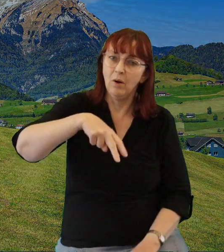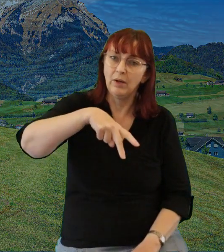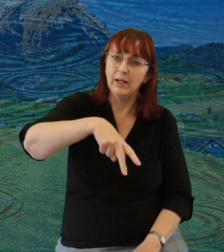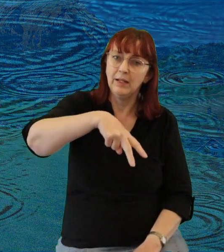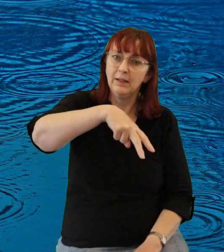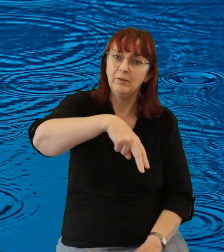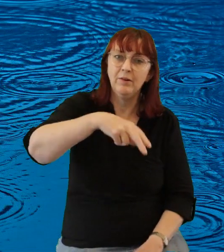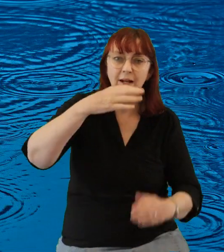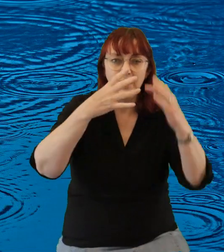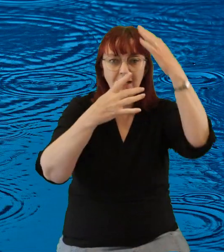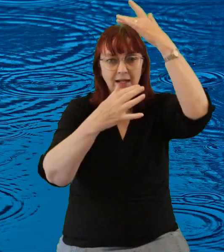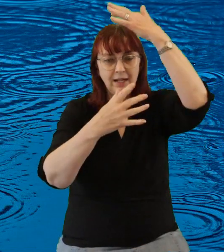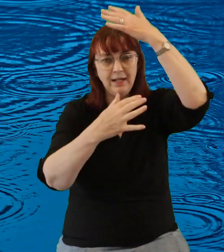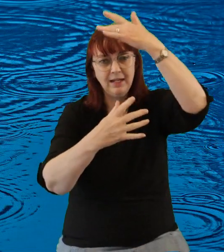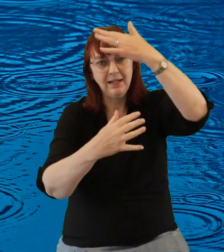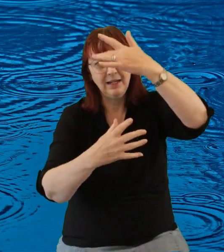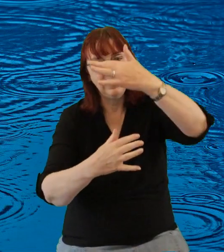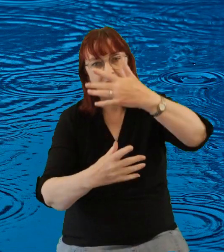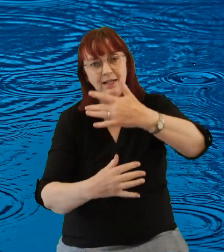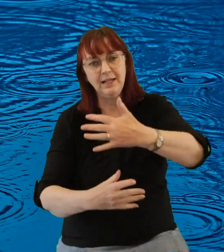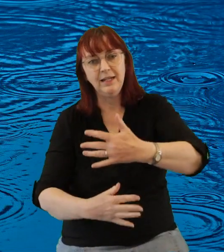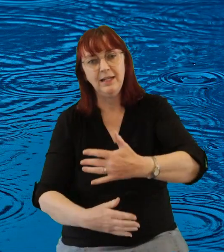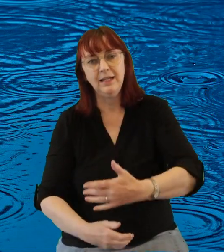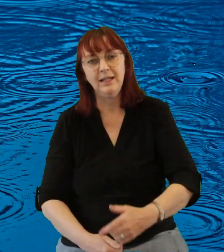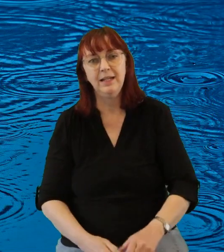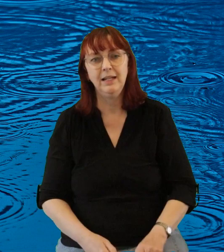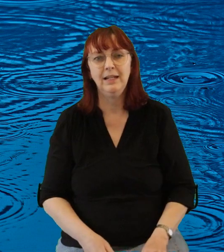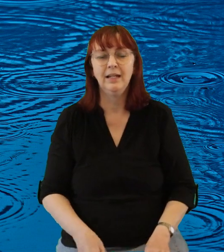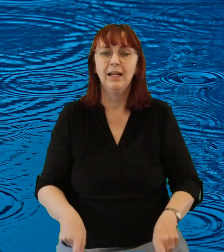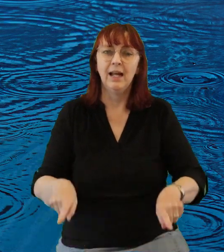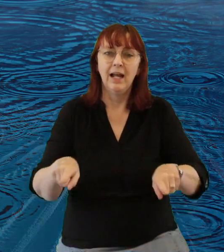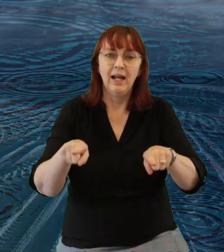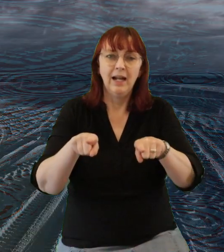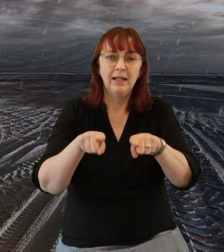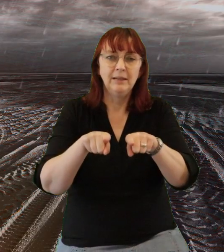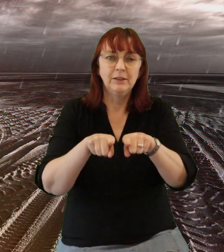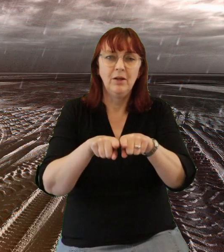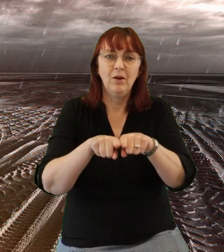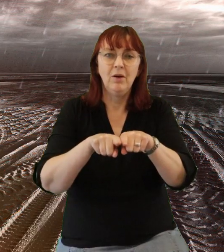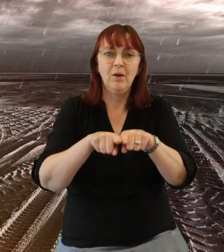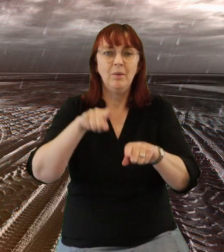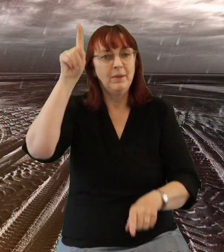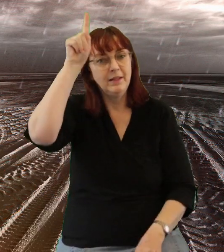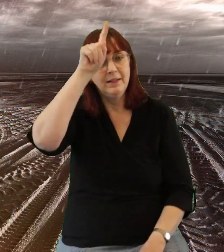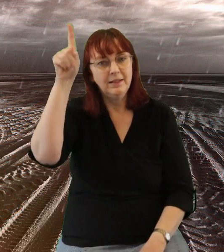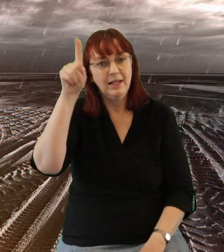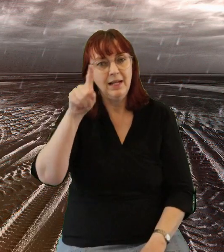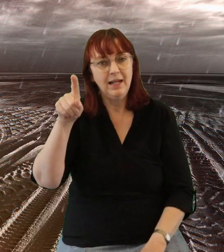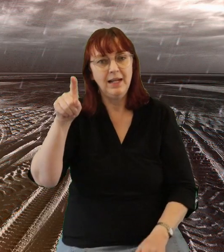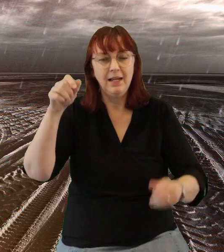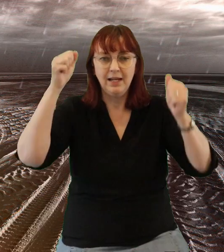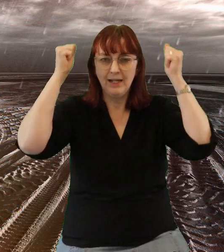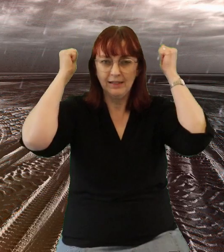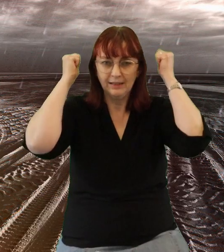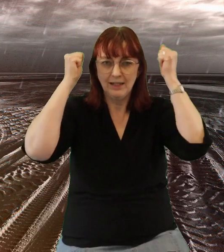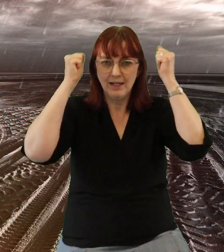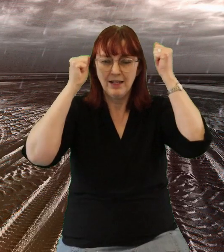walk in the rain, like a storm in the desert,